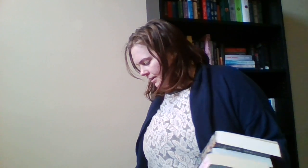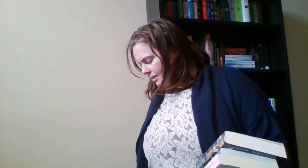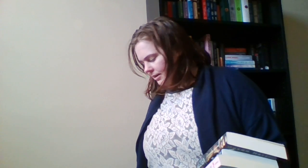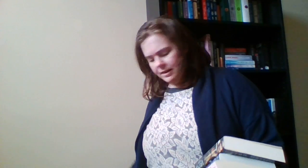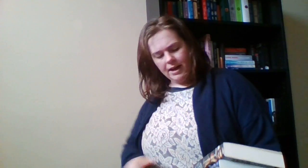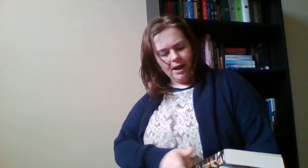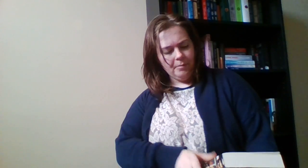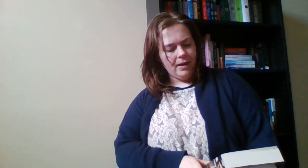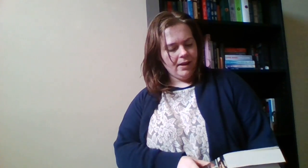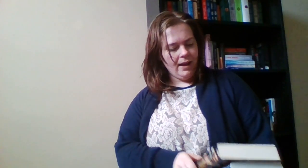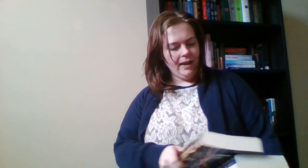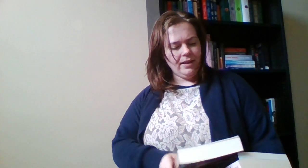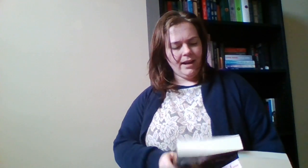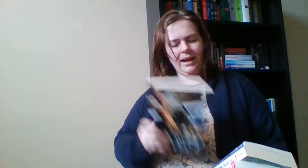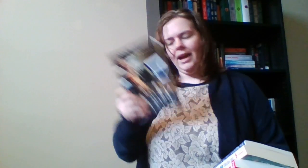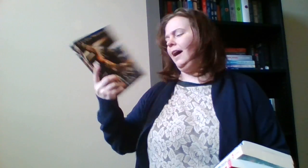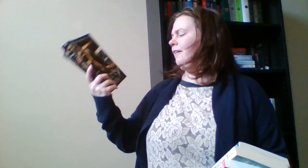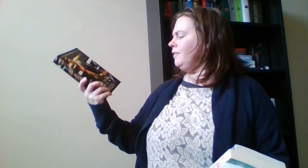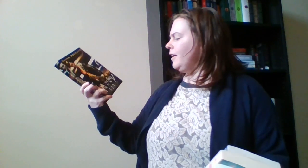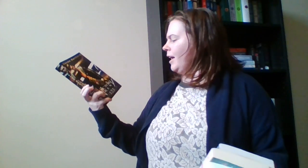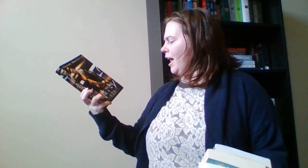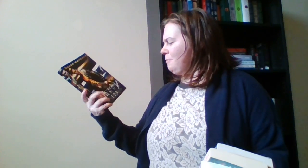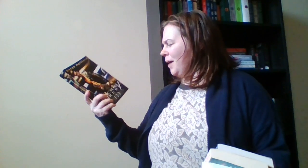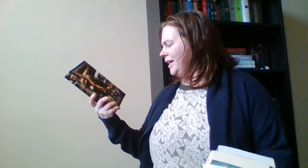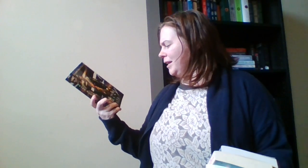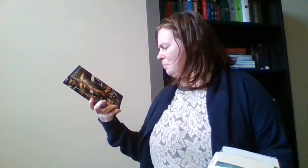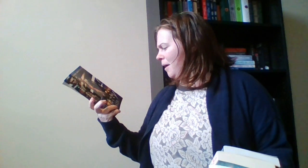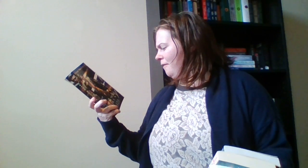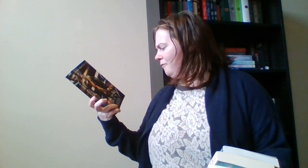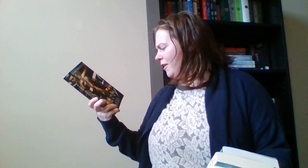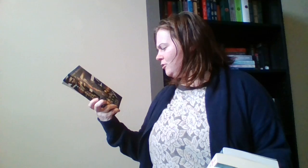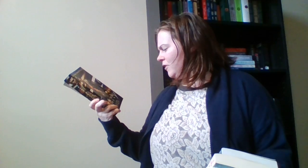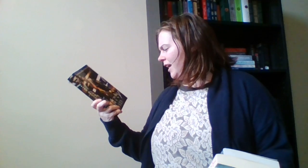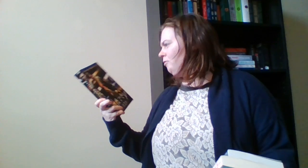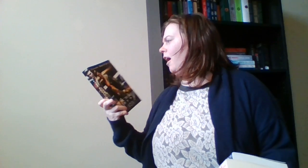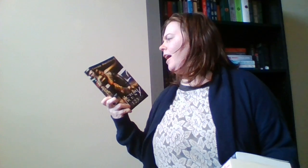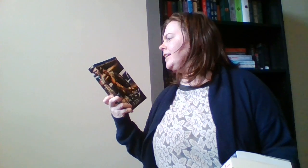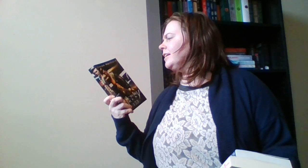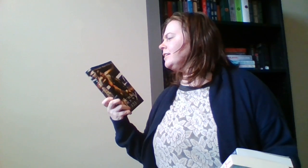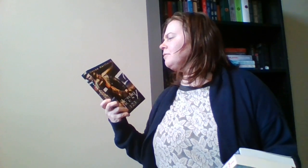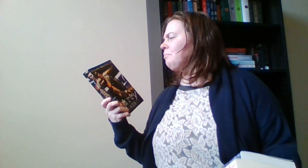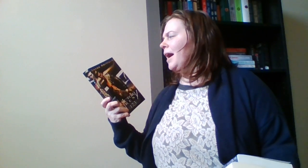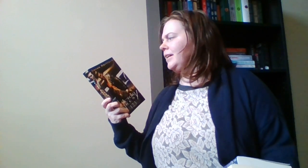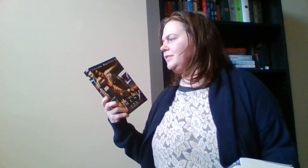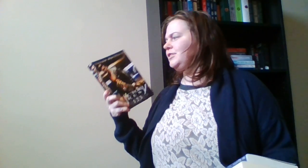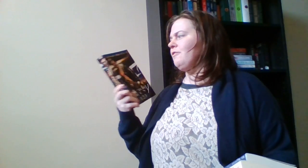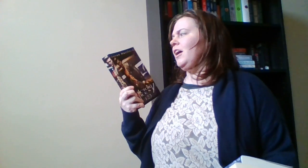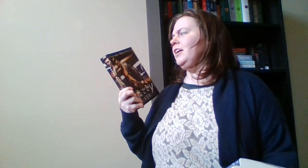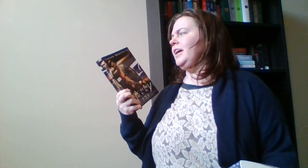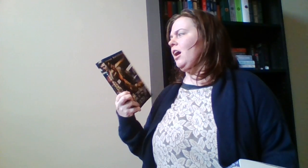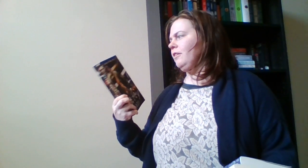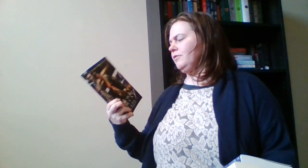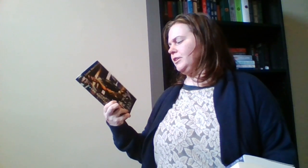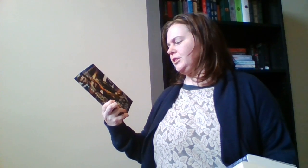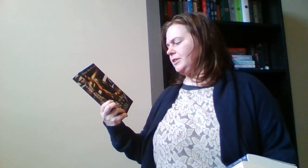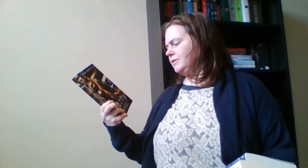And then I have A Bind Up of Victory Run by Devon Hartford, too.